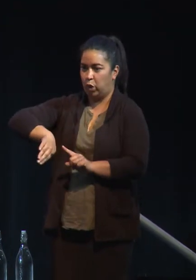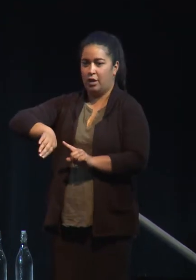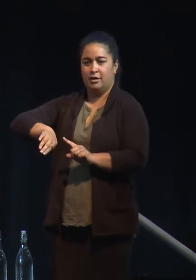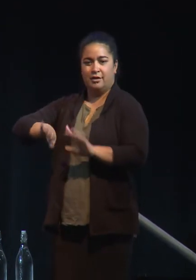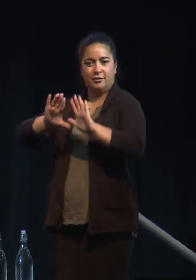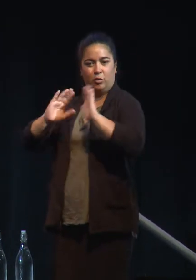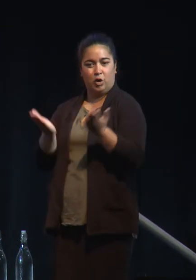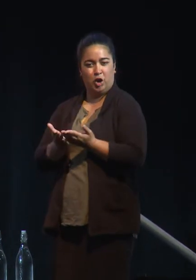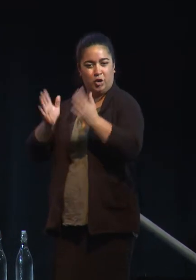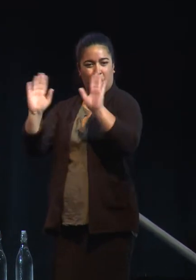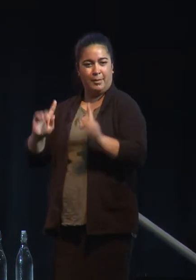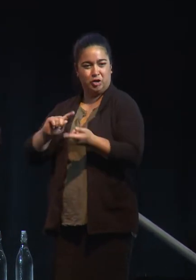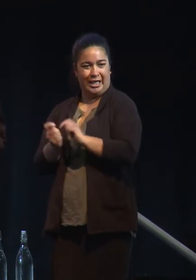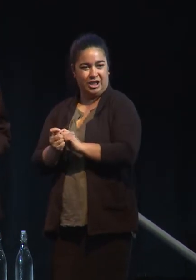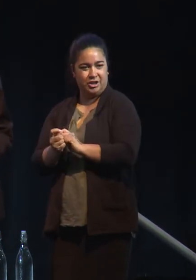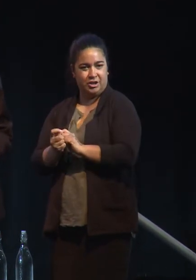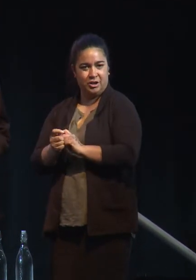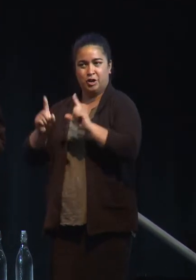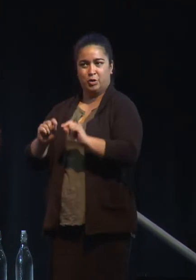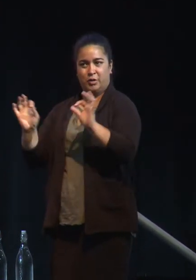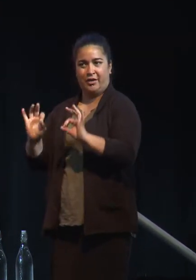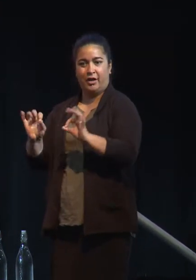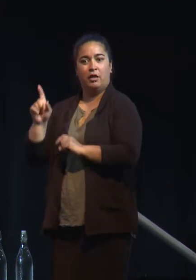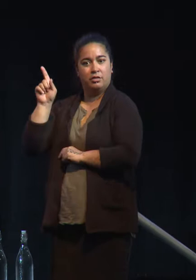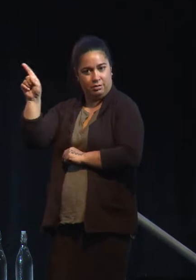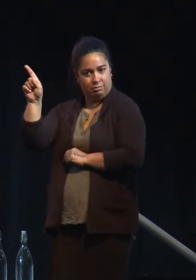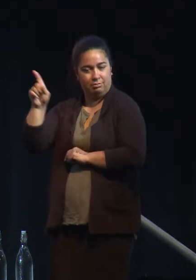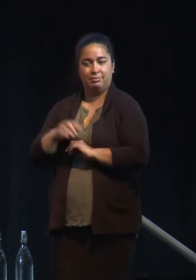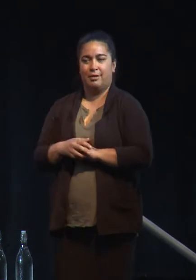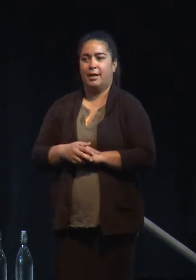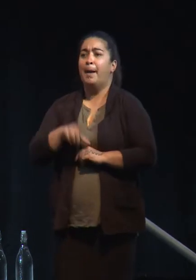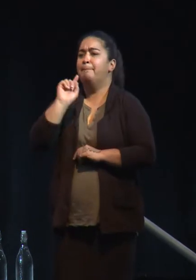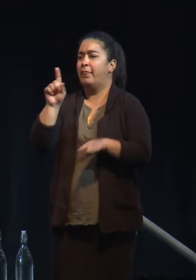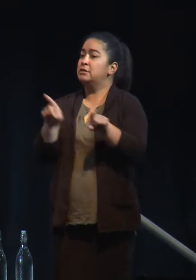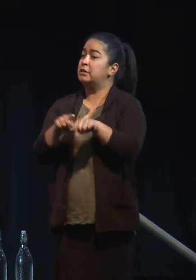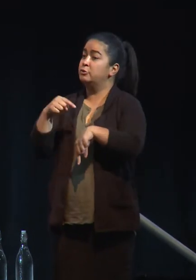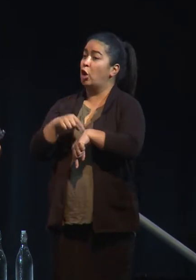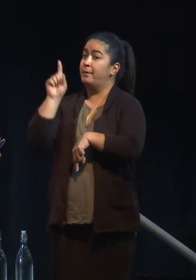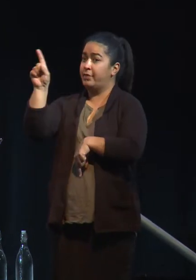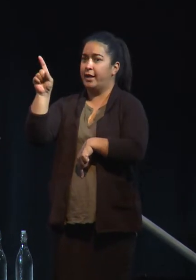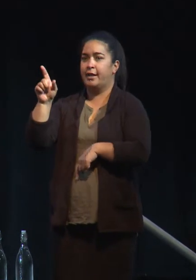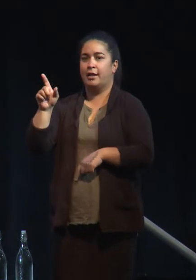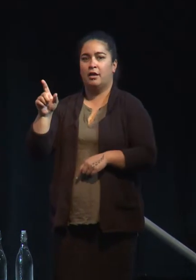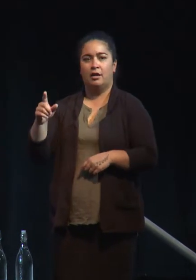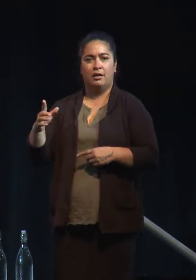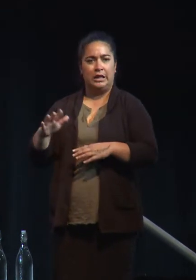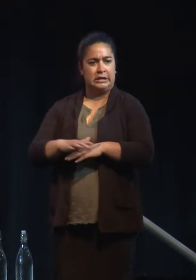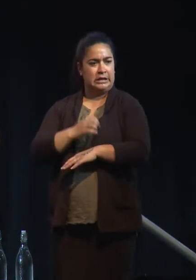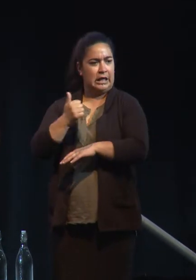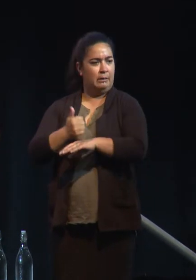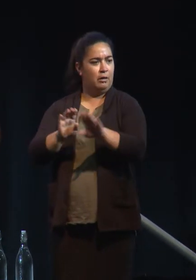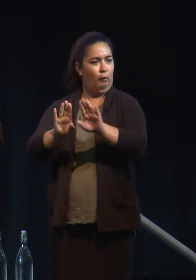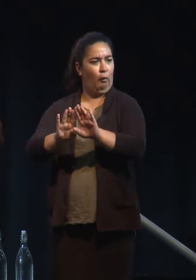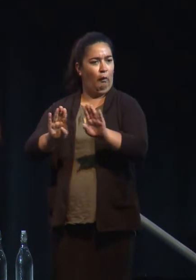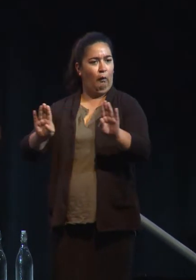climate change and that we should do anything about it, but at the very same time, they're building walls, you know, to